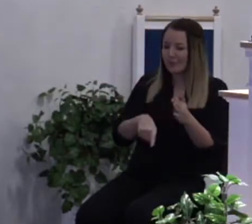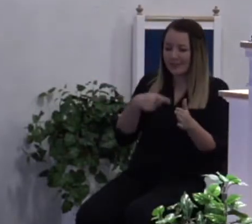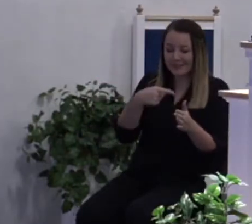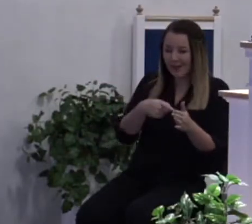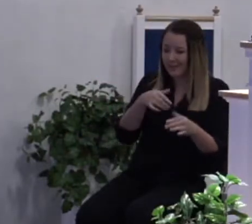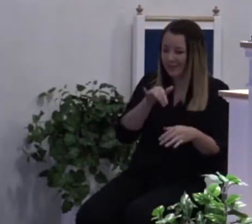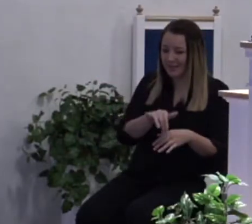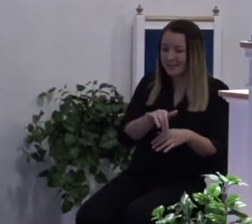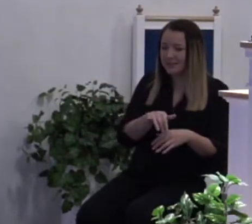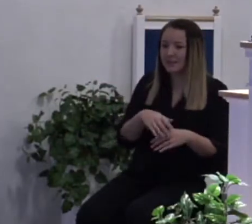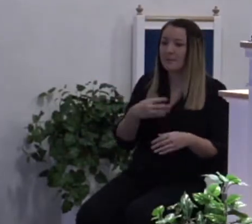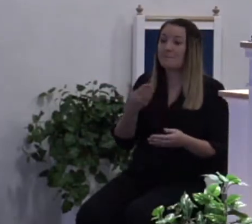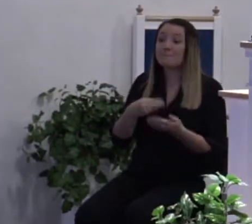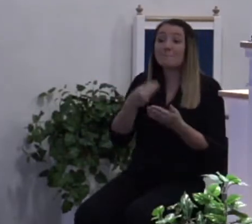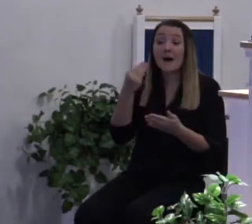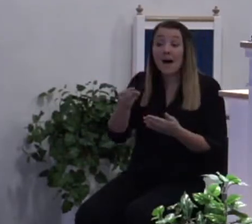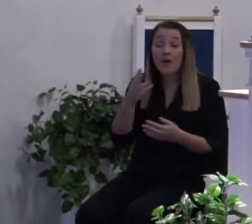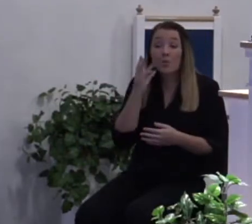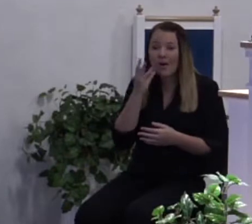Buy wine. Now don't go out and get drunk y'all.